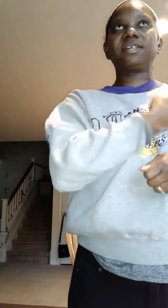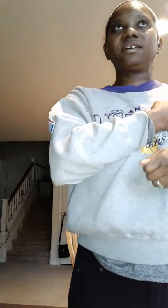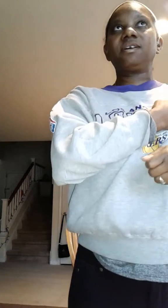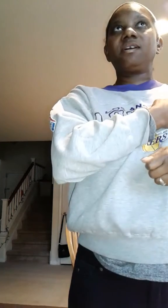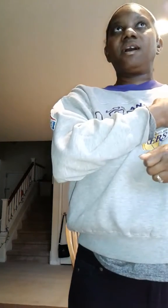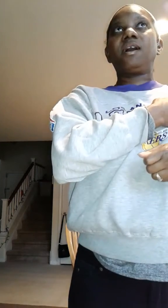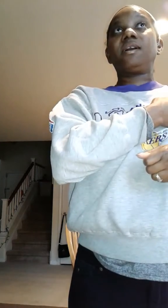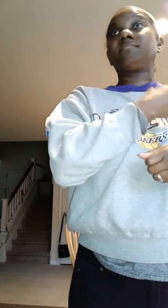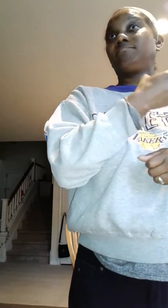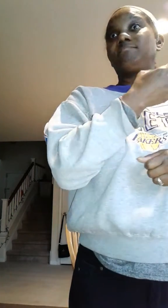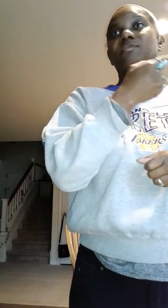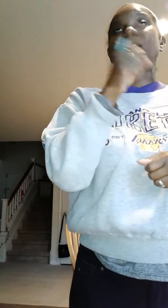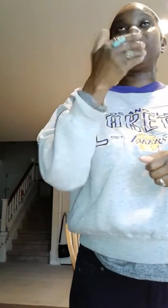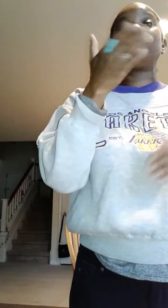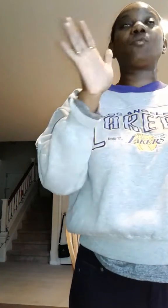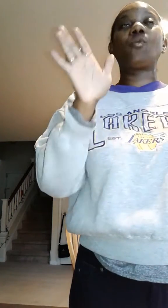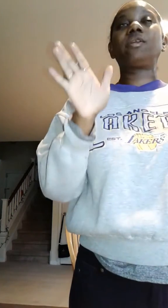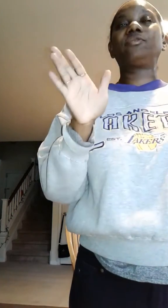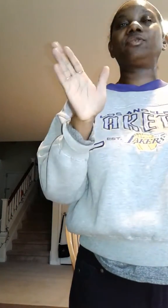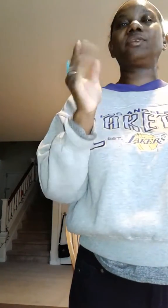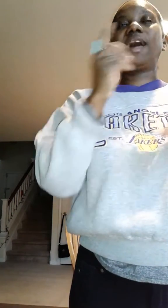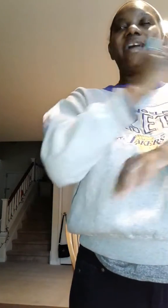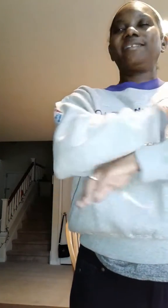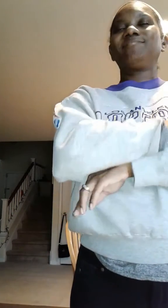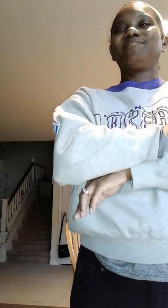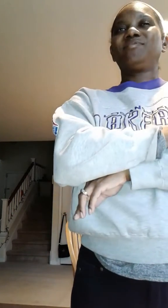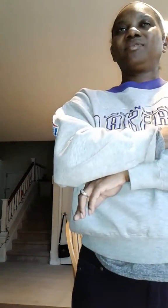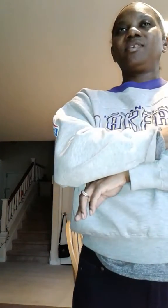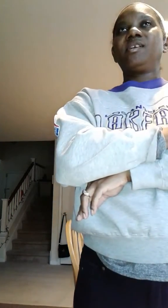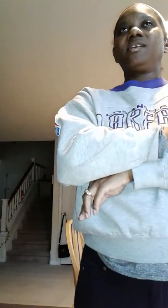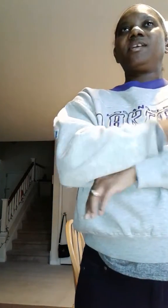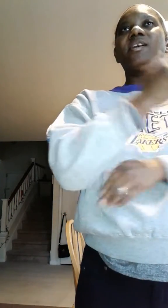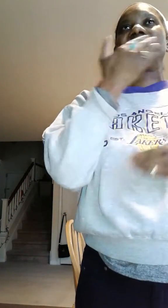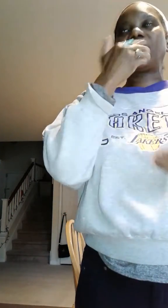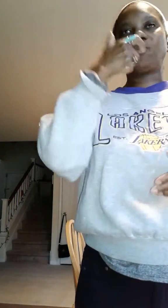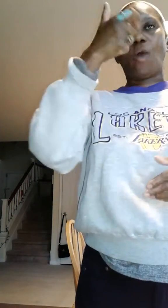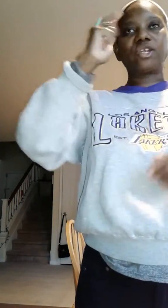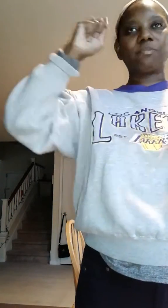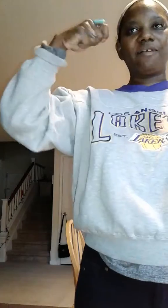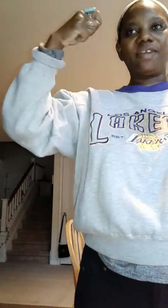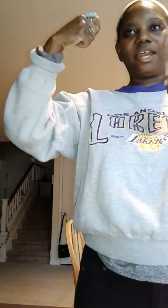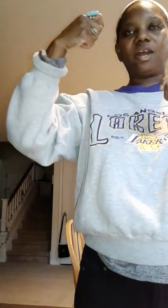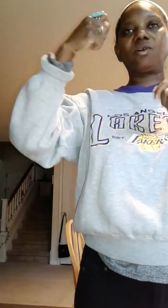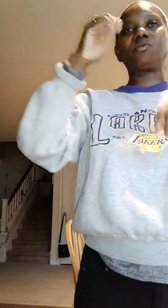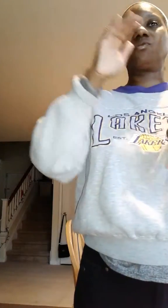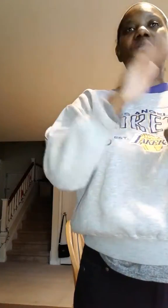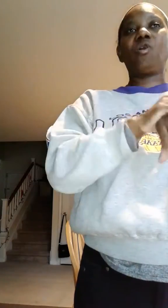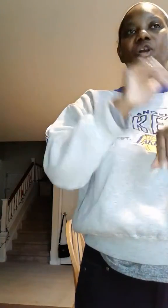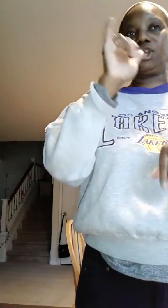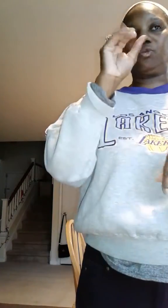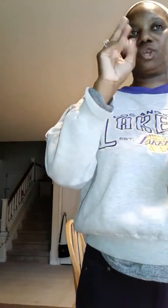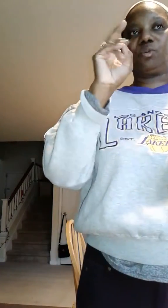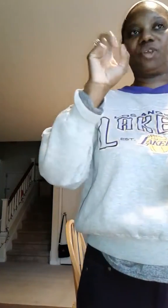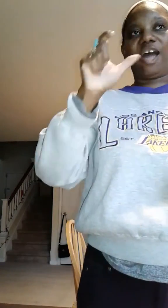and guys have a wonderful day and thank you for watching my video on YouTube channel